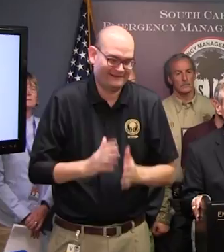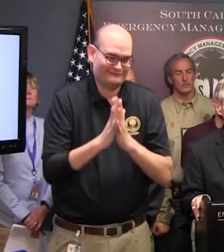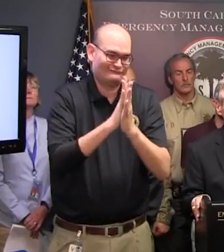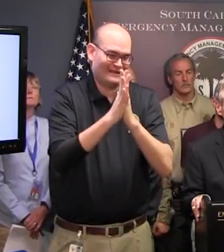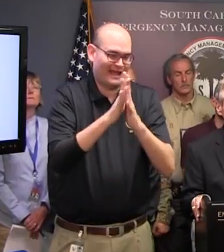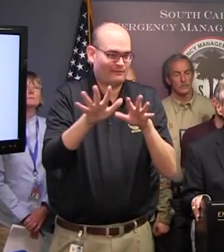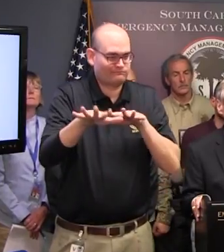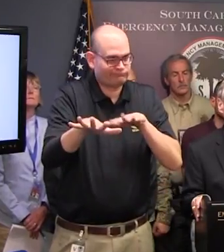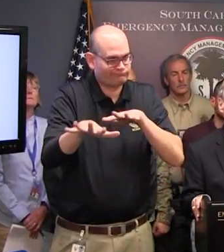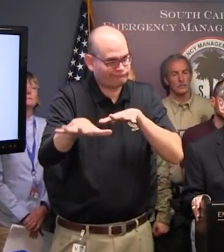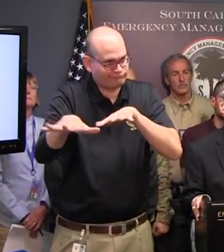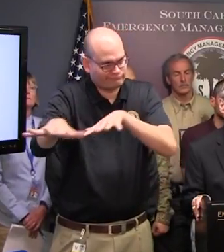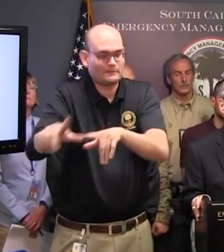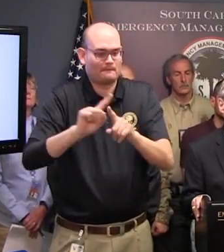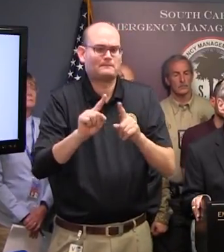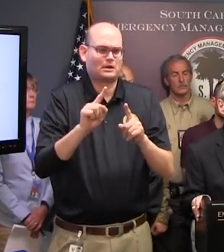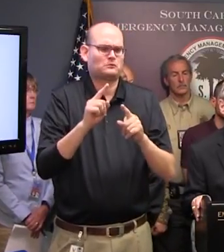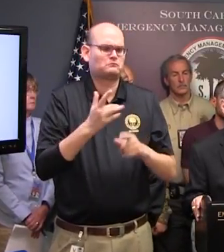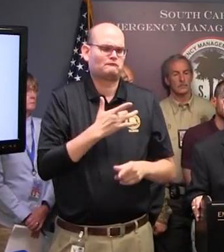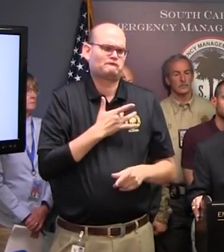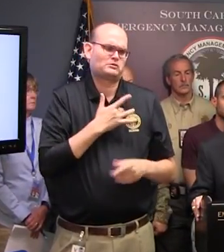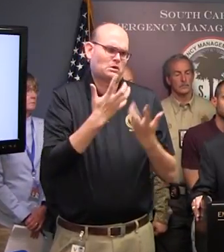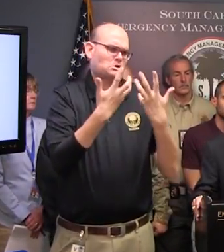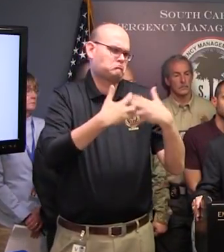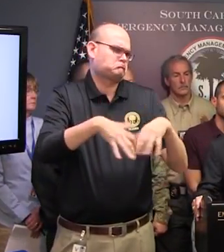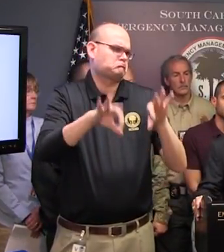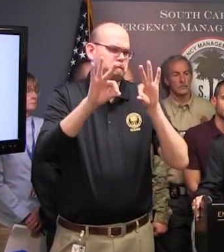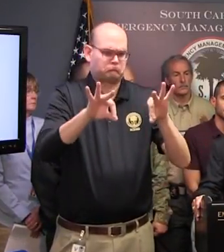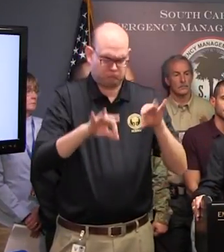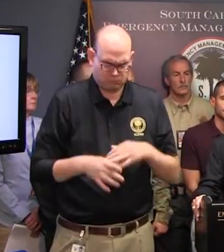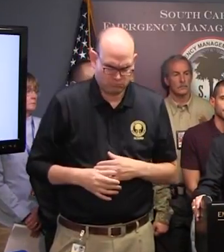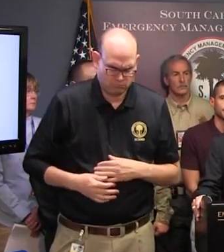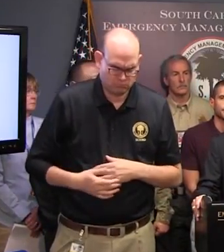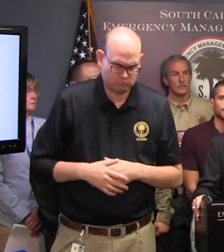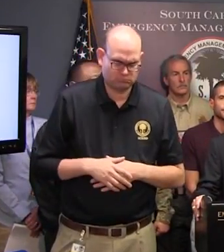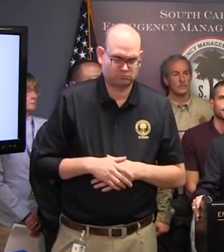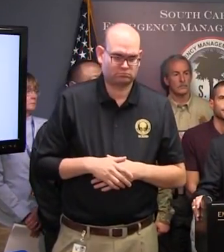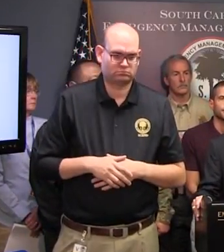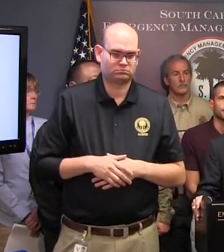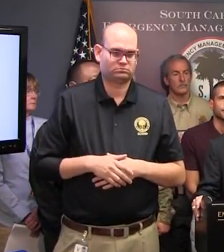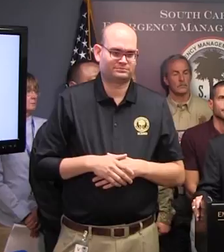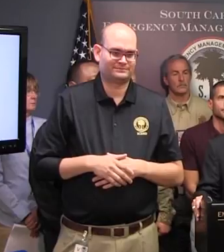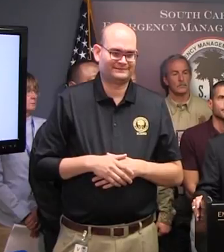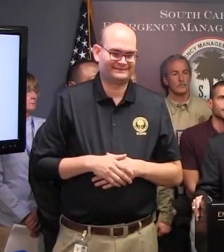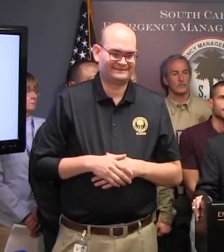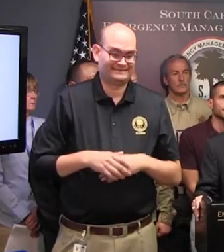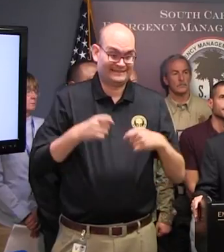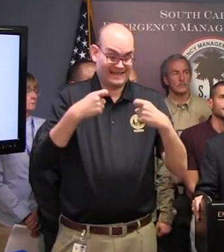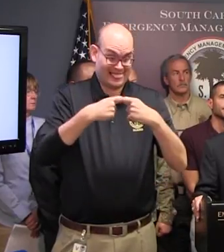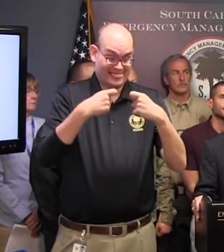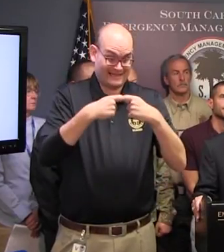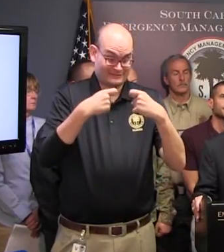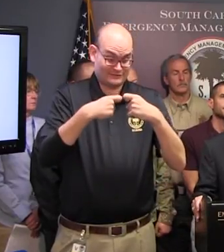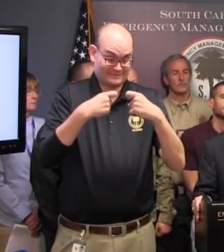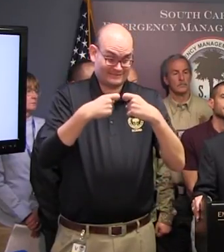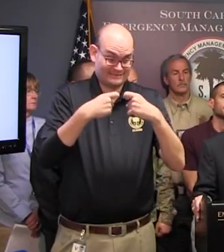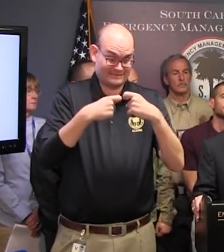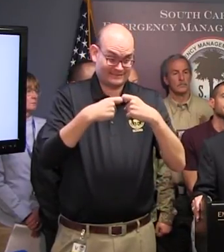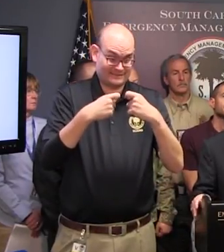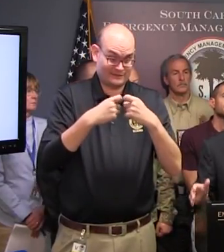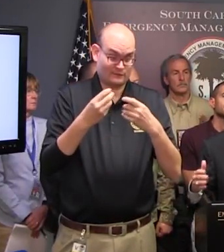coordinated effort going on. the electric providers' side, the electric providers have been active